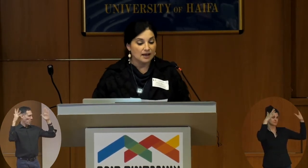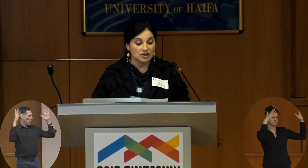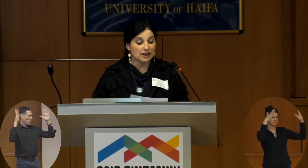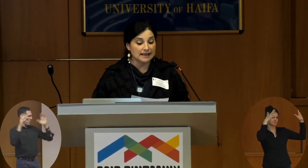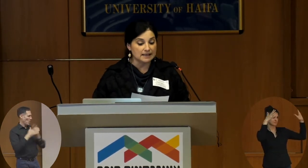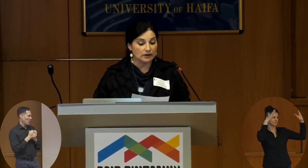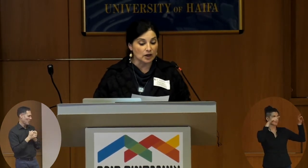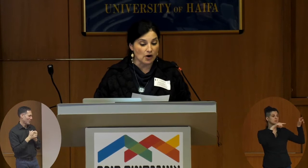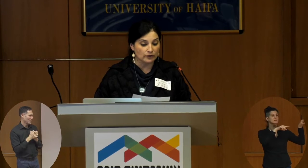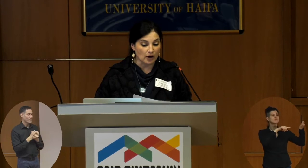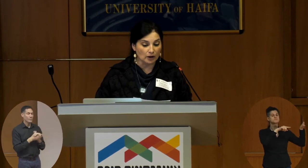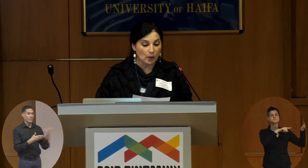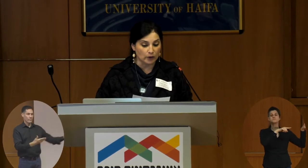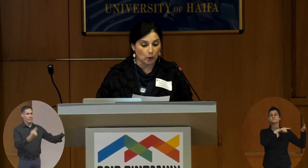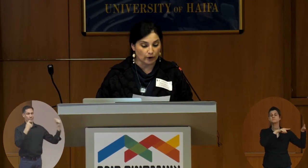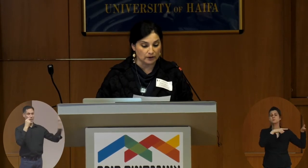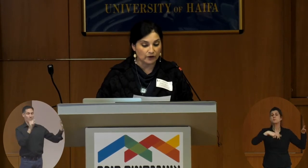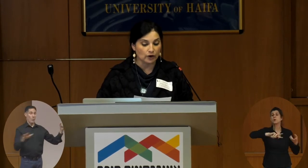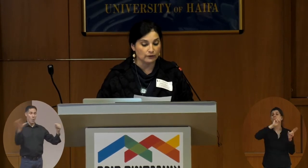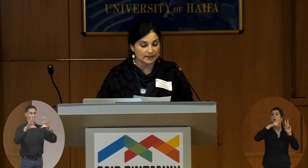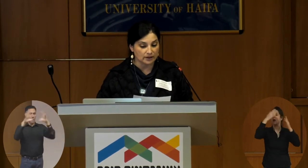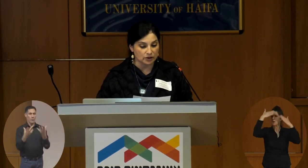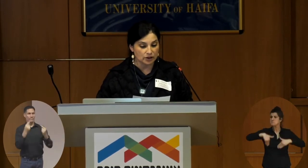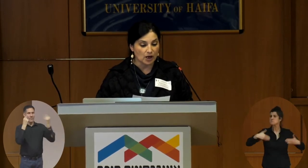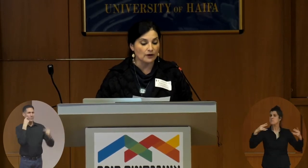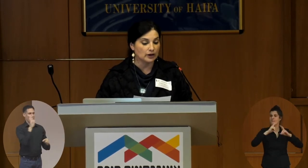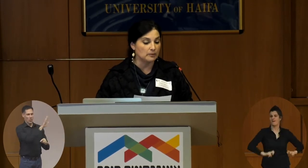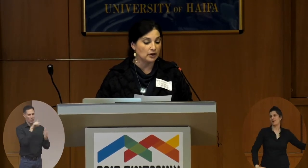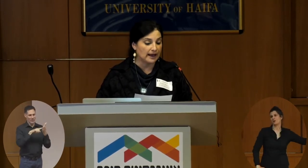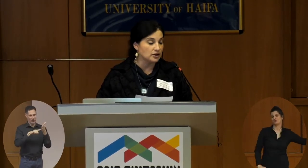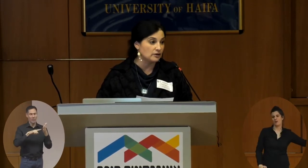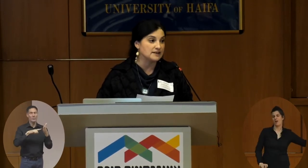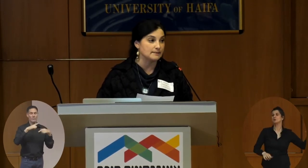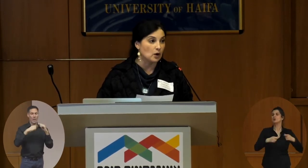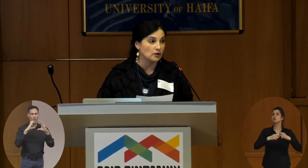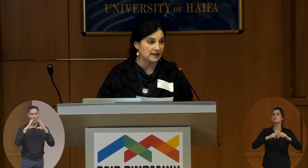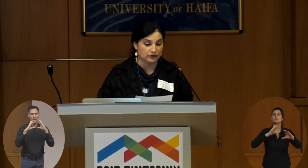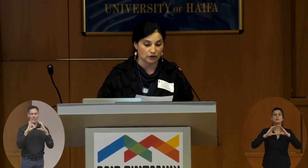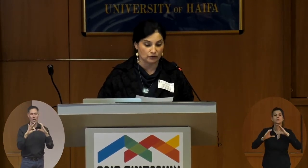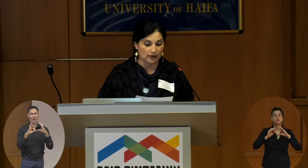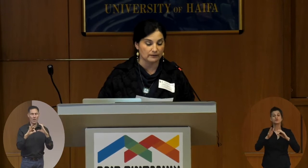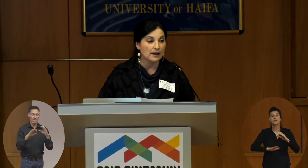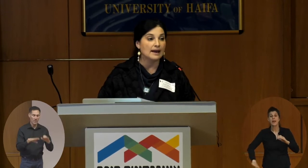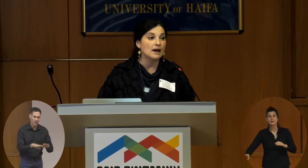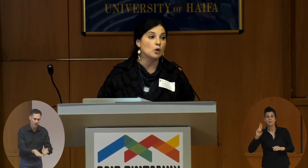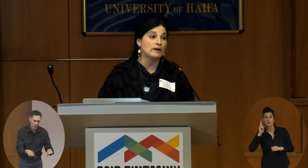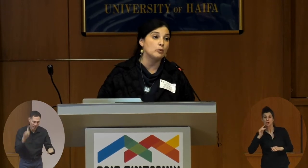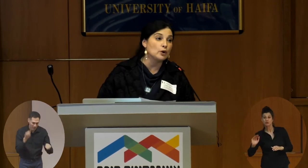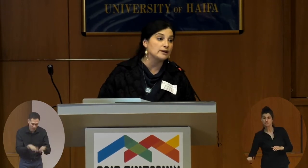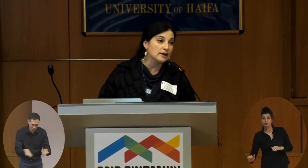she's known all over the world for her research on the communication of small deaf children who were born in